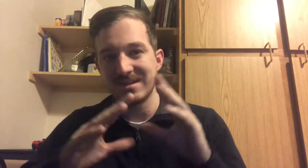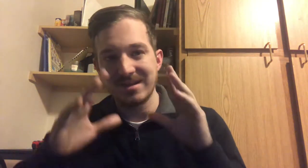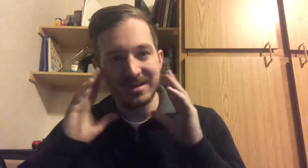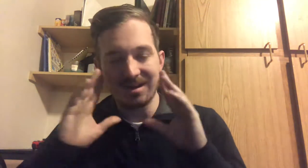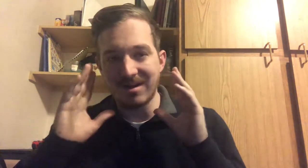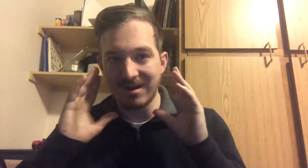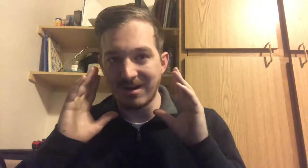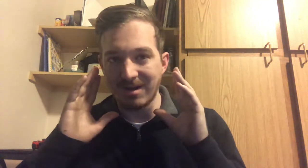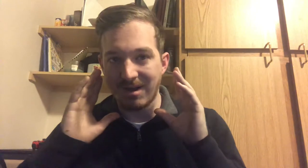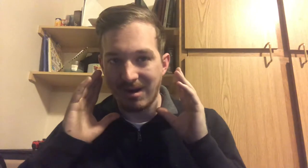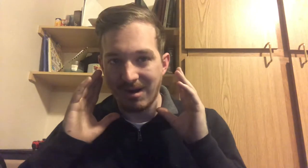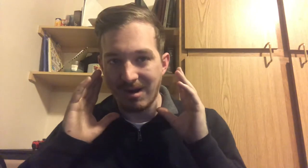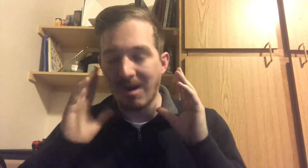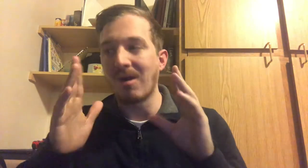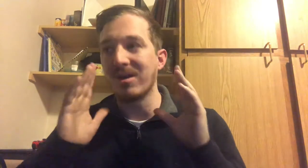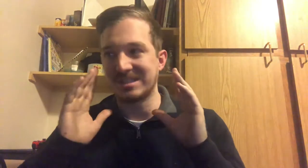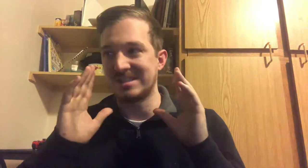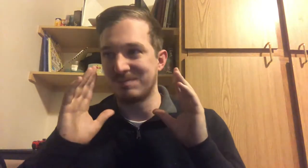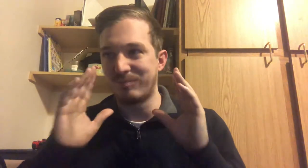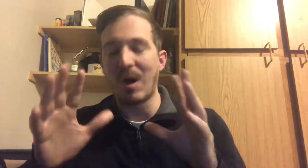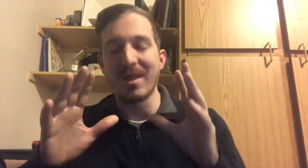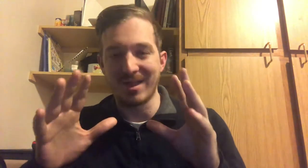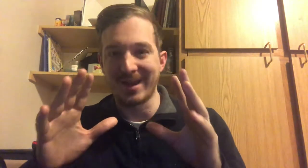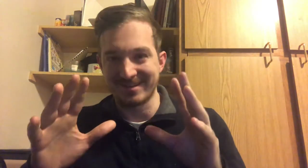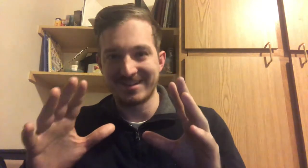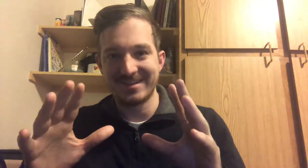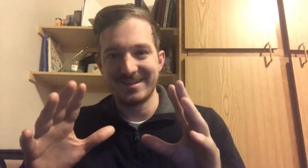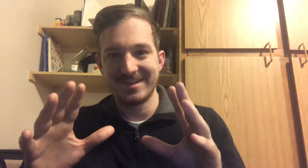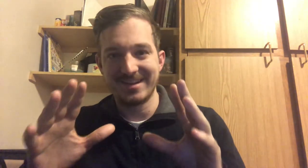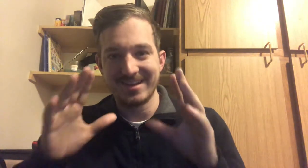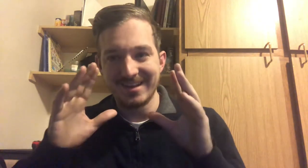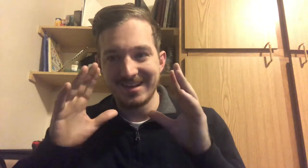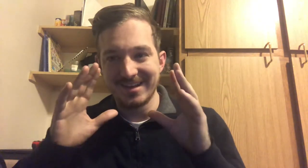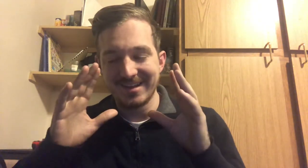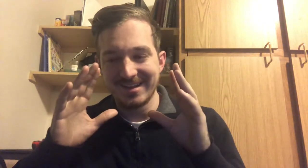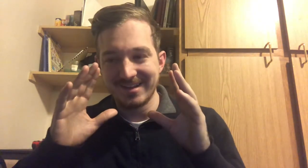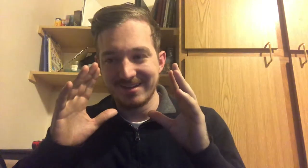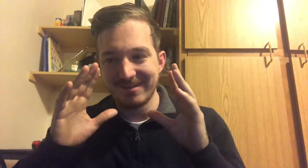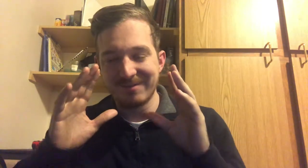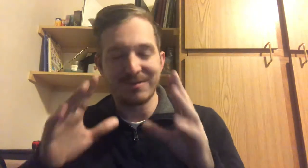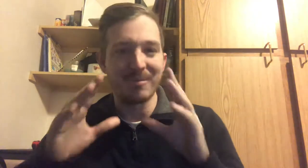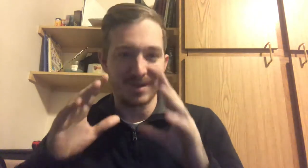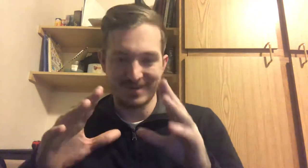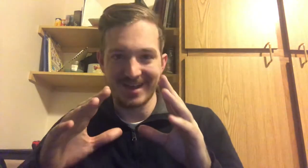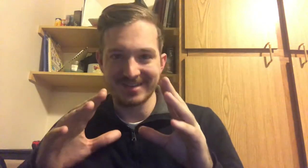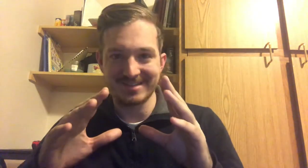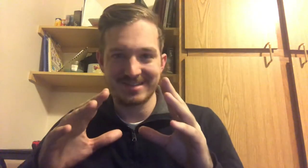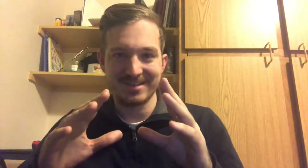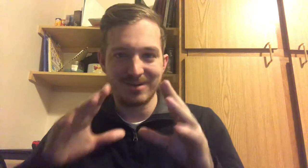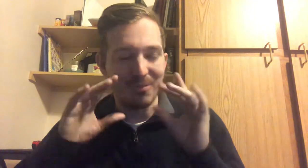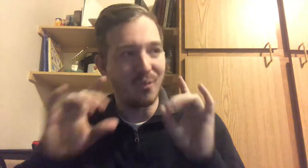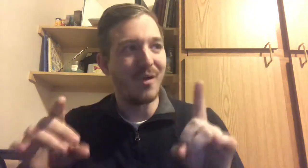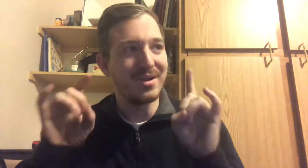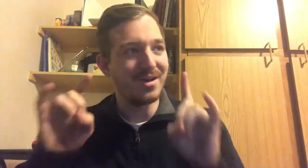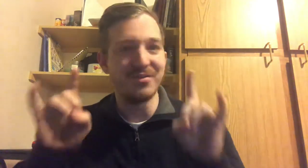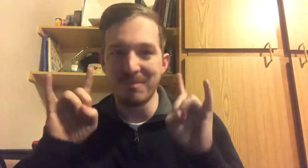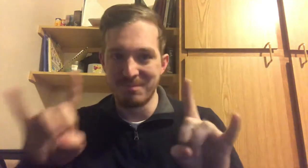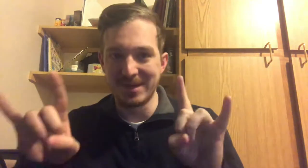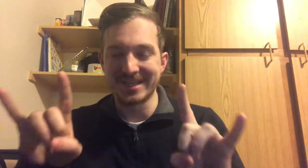are a spotlight from my past. One of the biggest